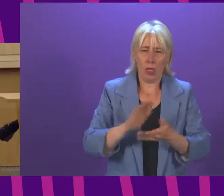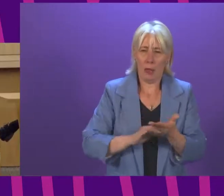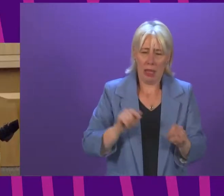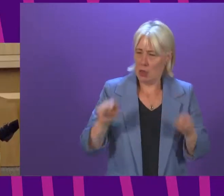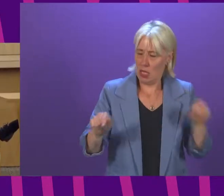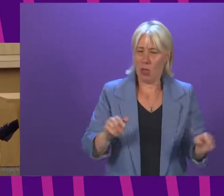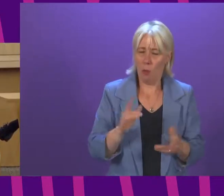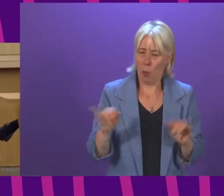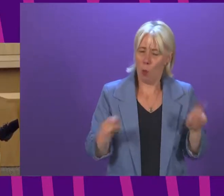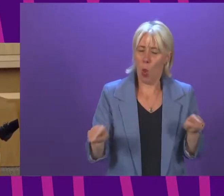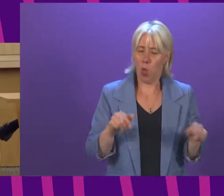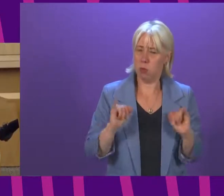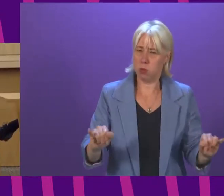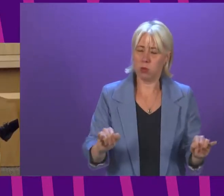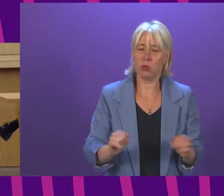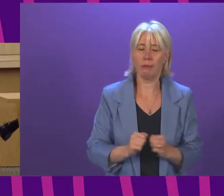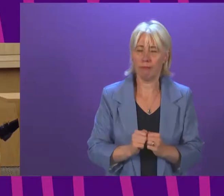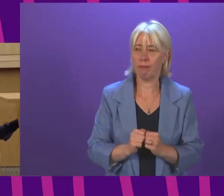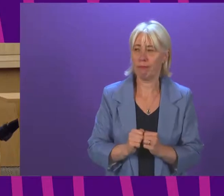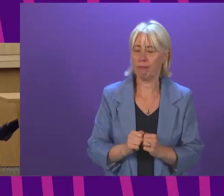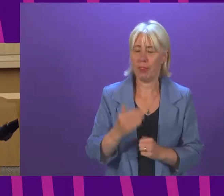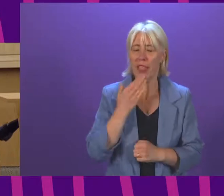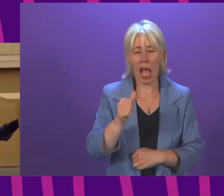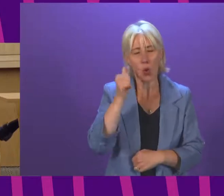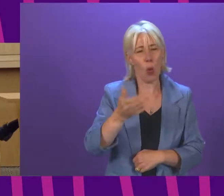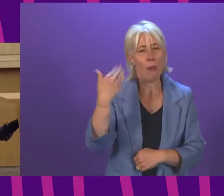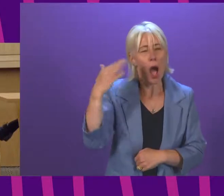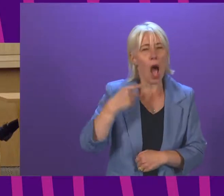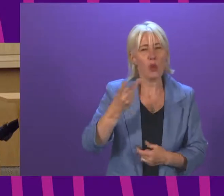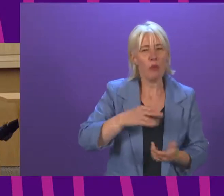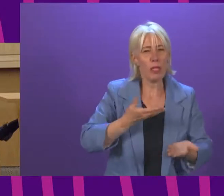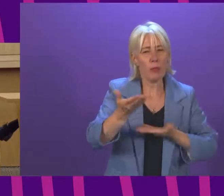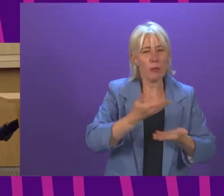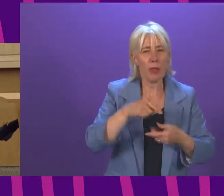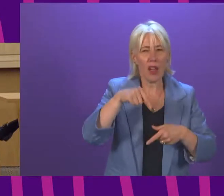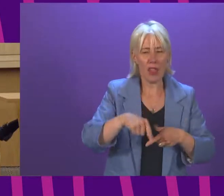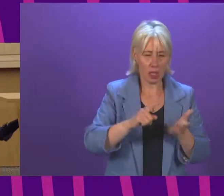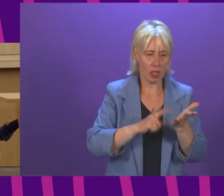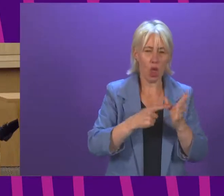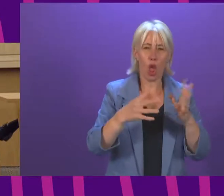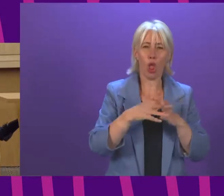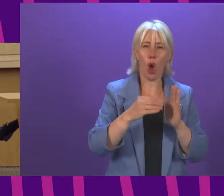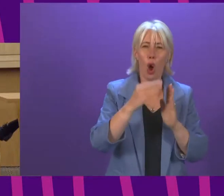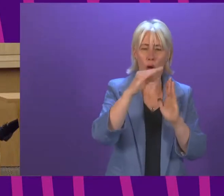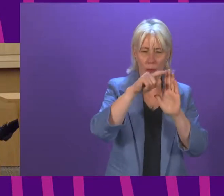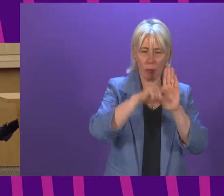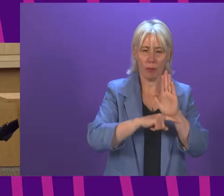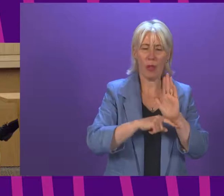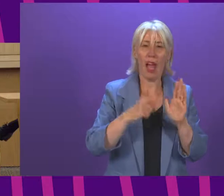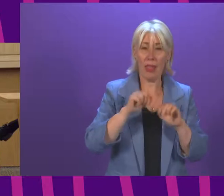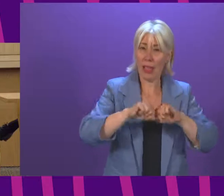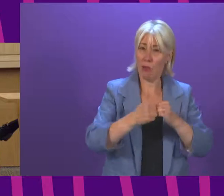response to that. I have suggested to him in the past that I think the way in which this law has been drafted actually breaks